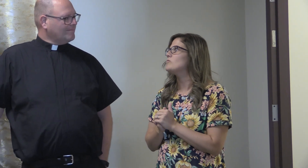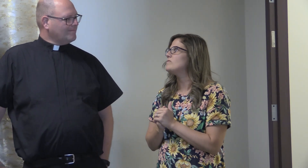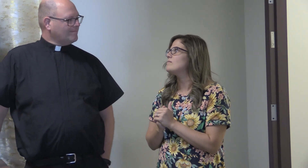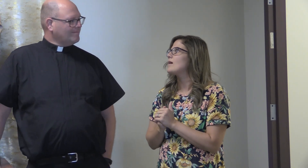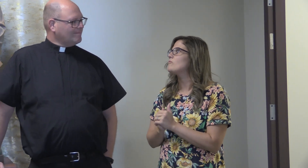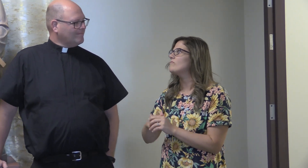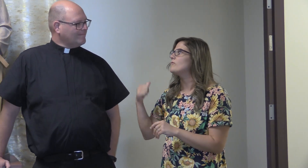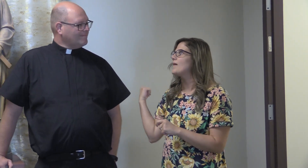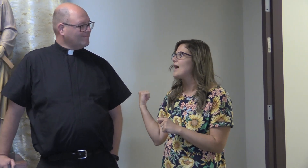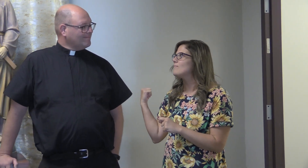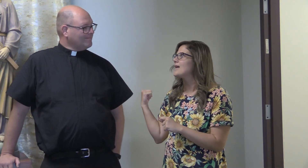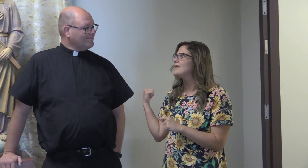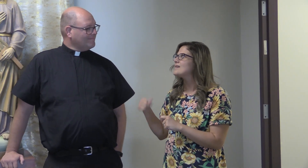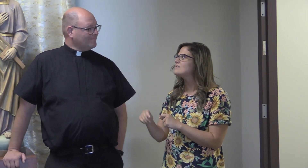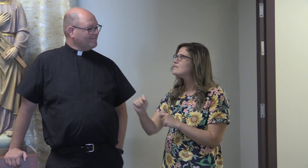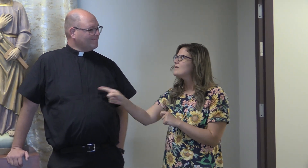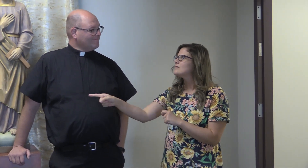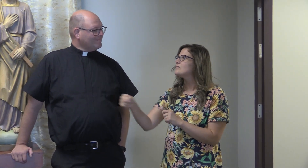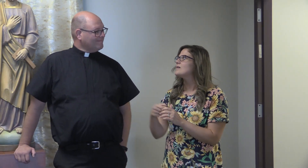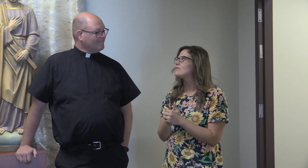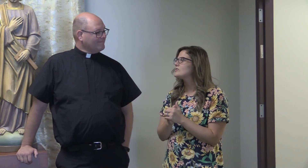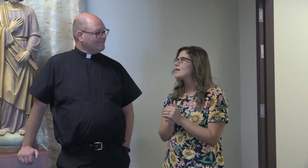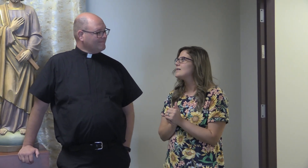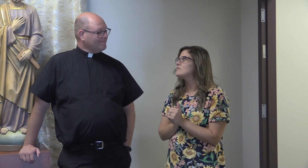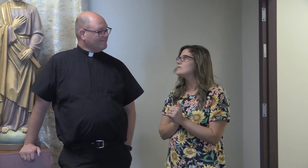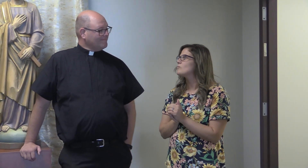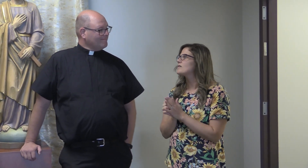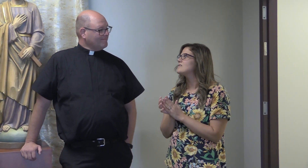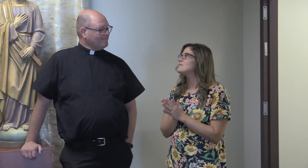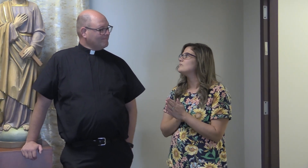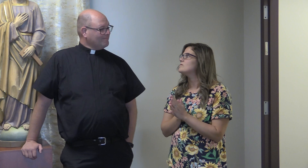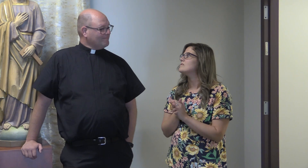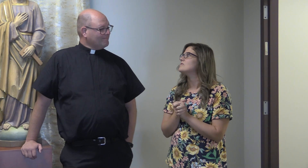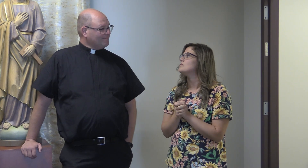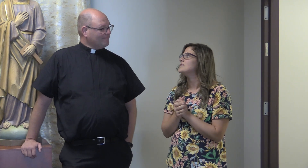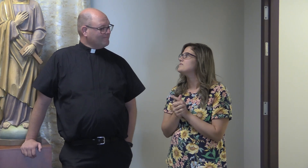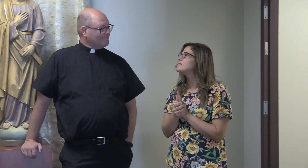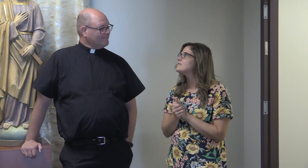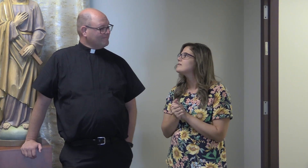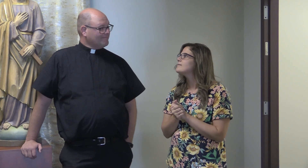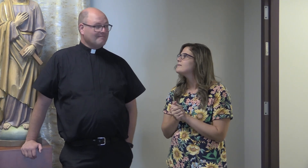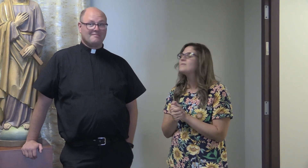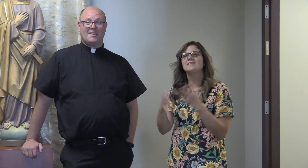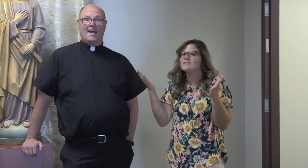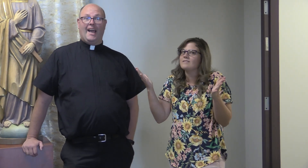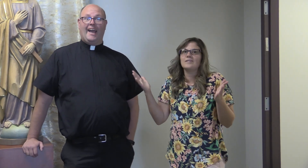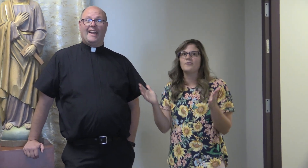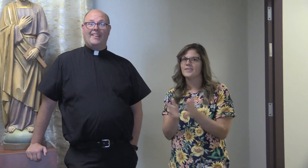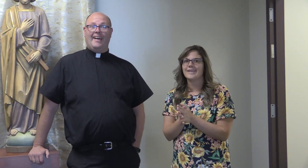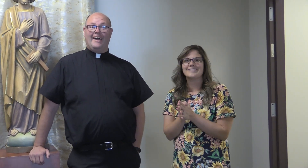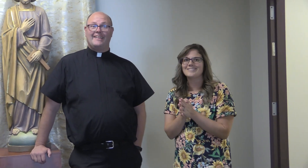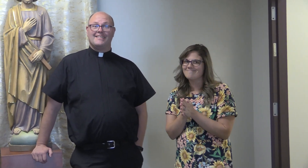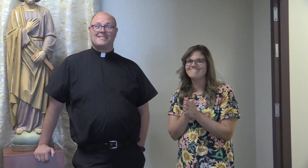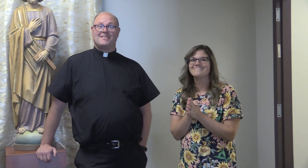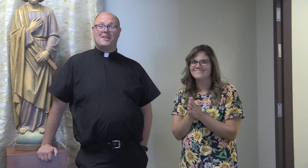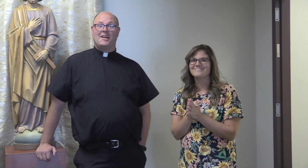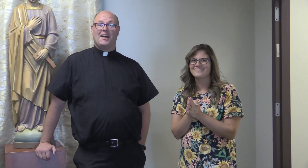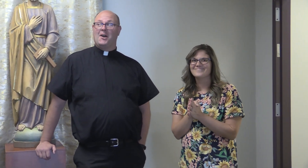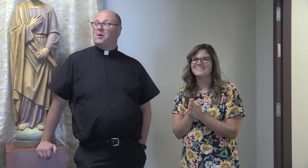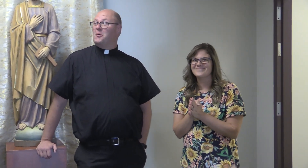moved in my room from behind my desk to the other side, so it's more accessible to the students. It's the little things. It's the little things. It really is the little things.